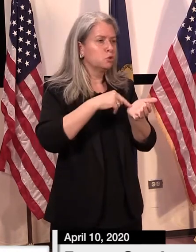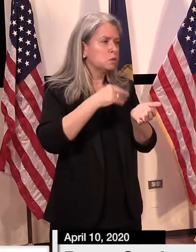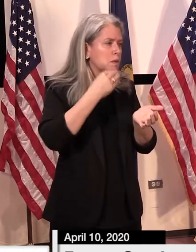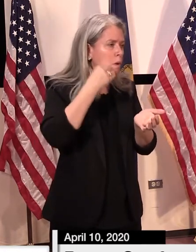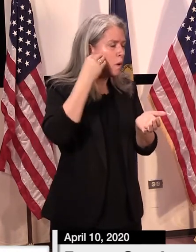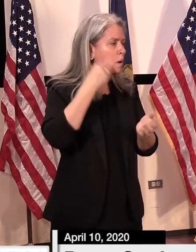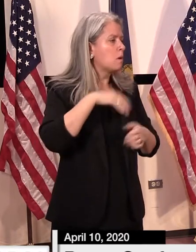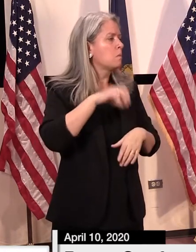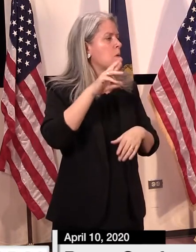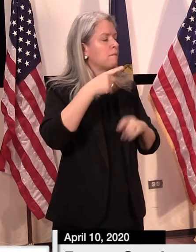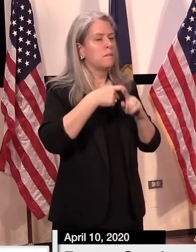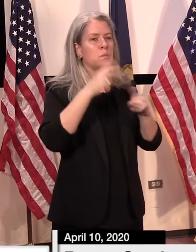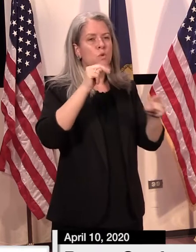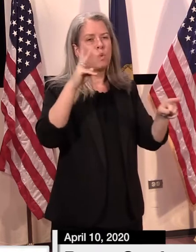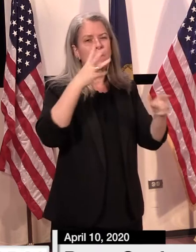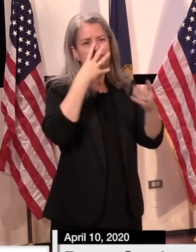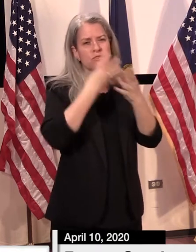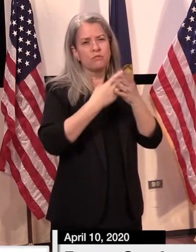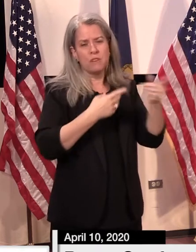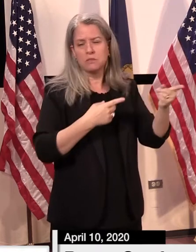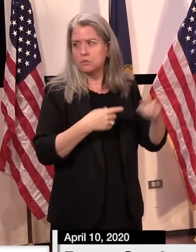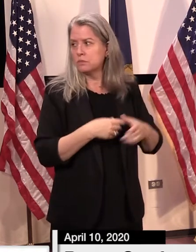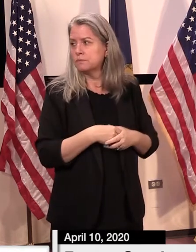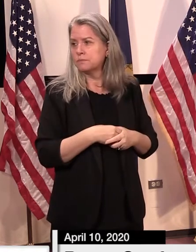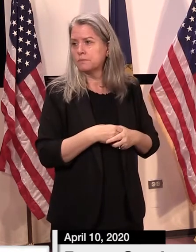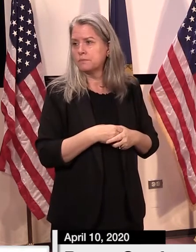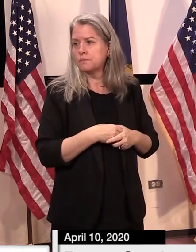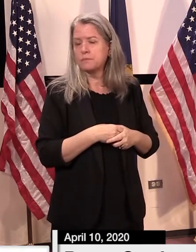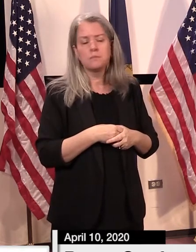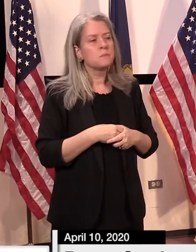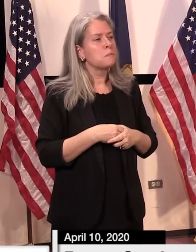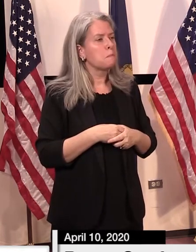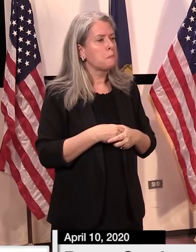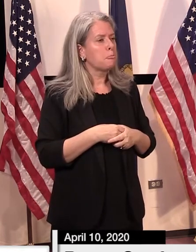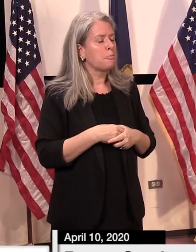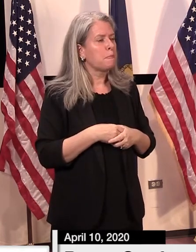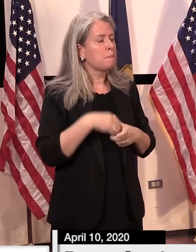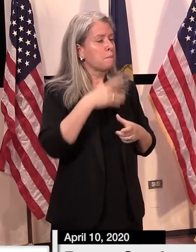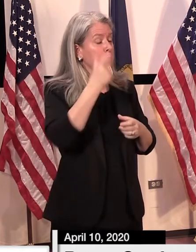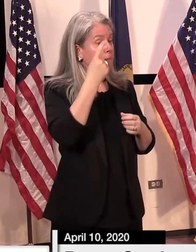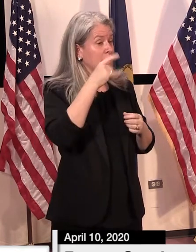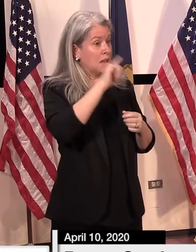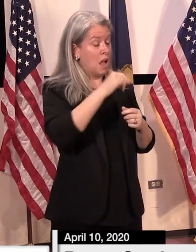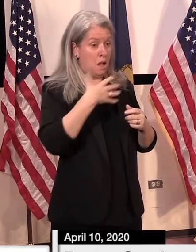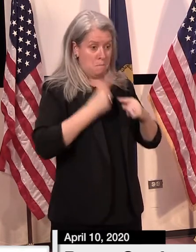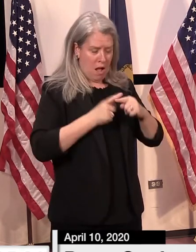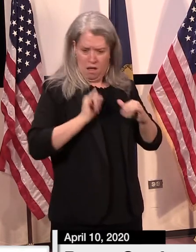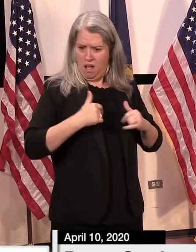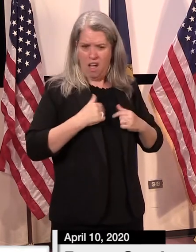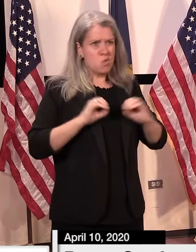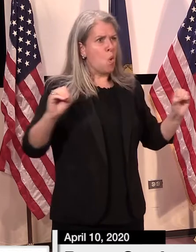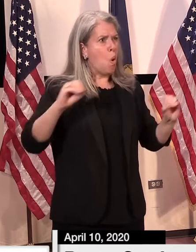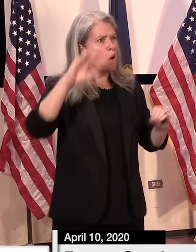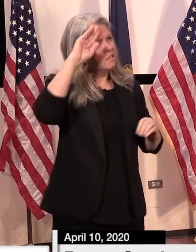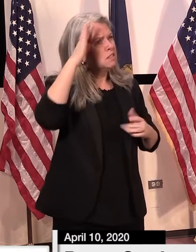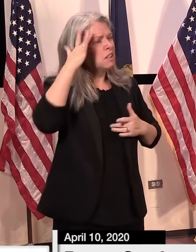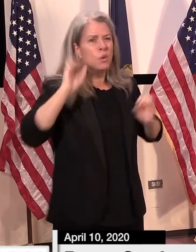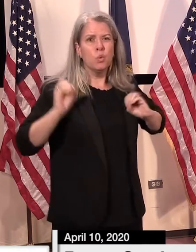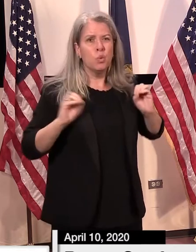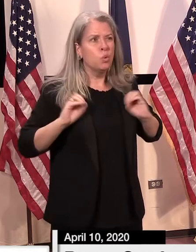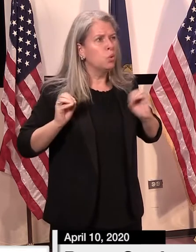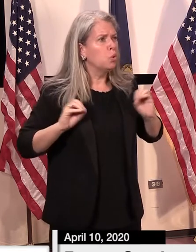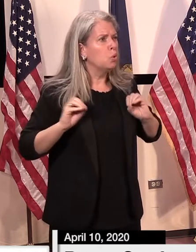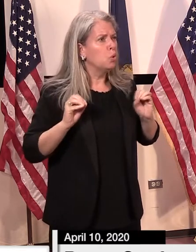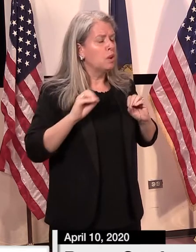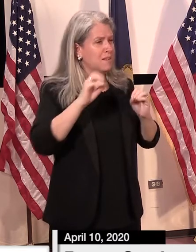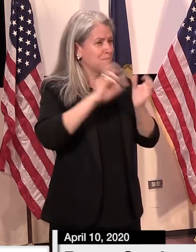Northwest that were asymptomatic, does that indicate that the level of spread through